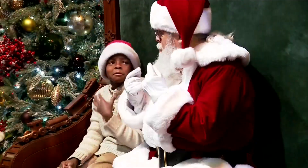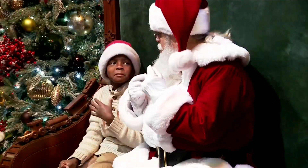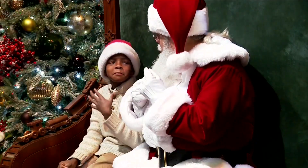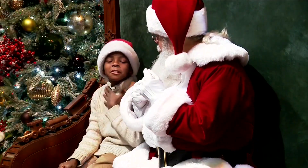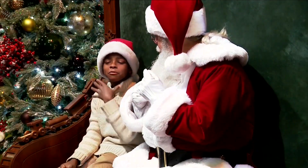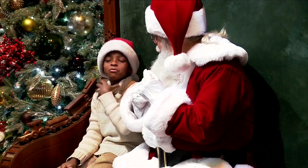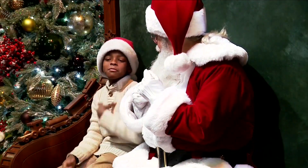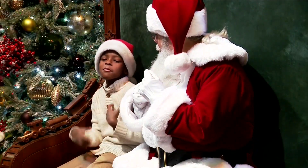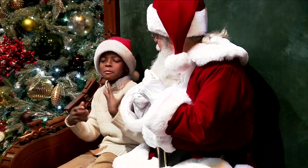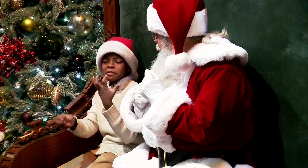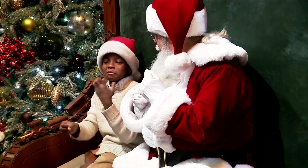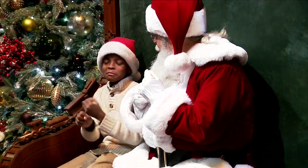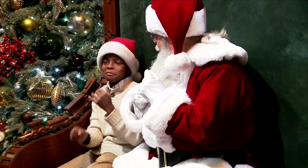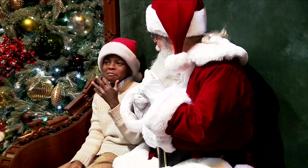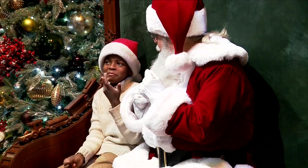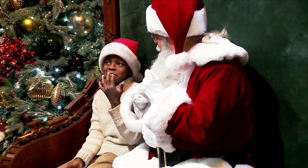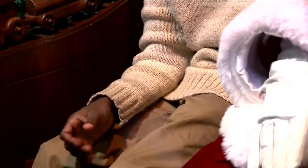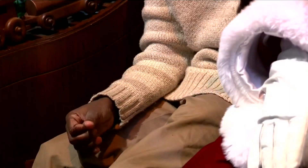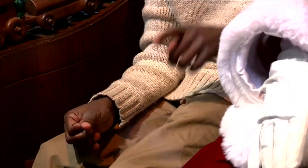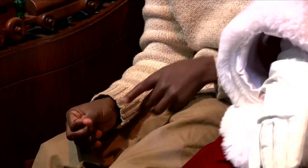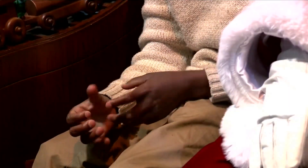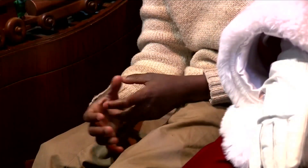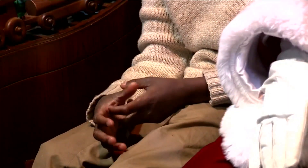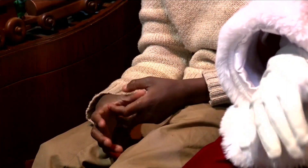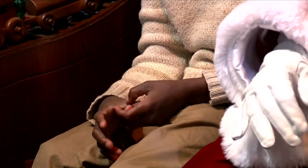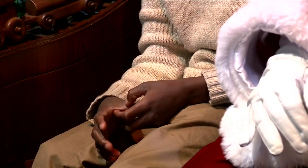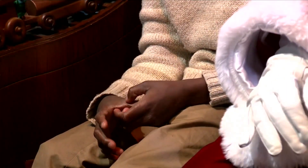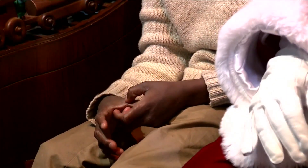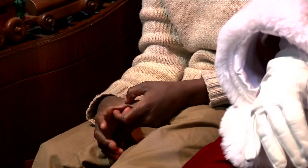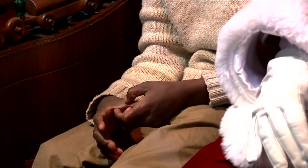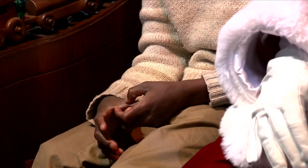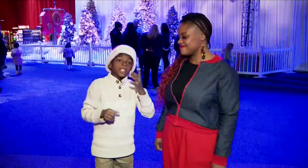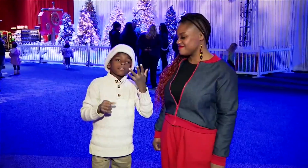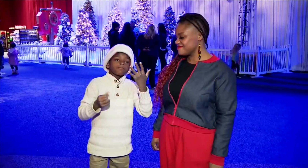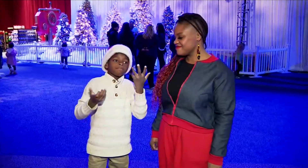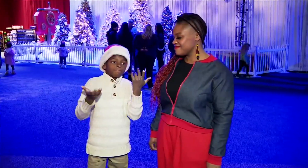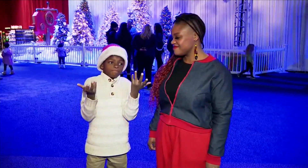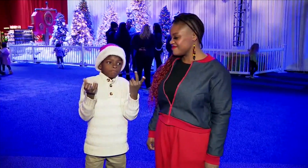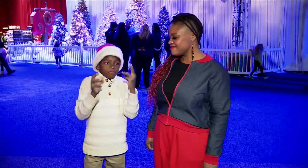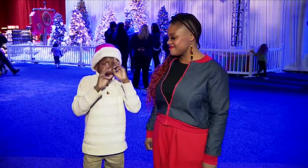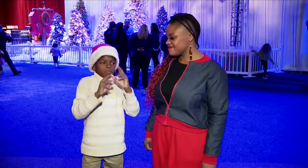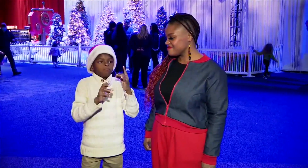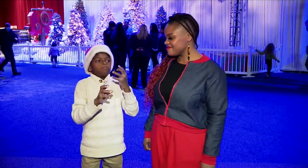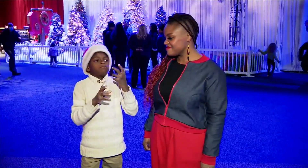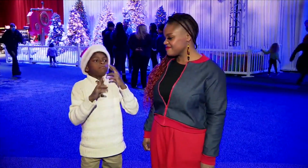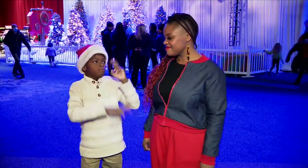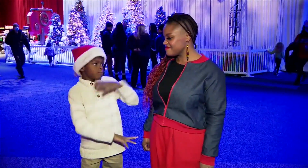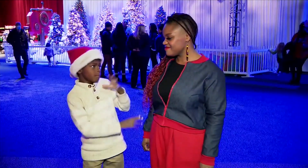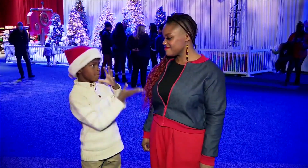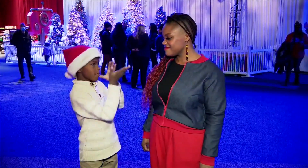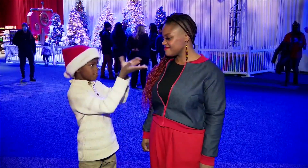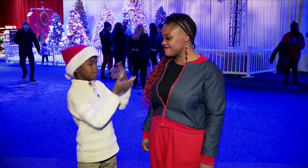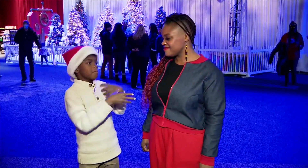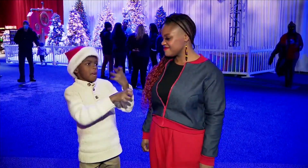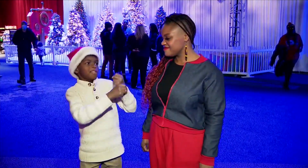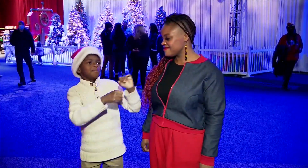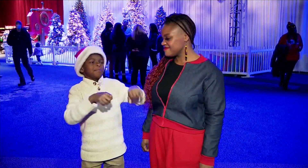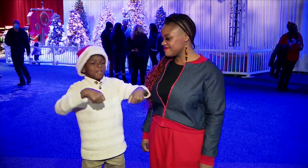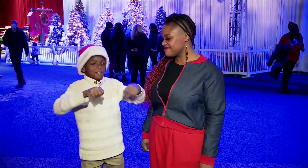For Kivon Woodard, this is a day his family will never forget. I just wanted to come out and respect my mom and ask for a dirt bike.